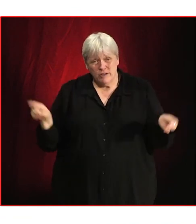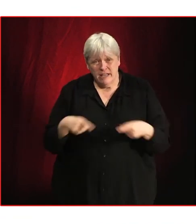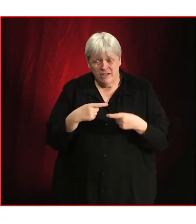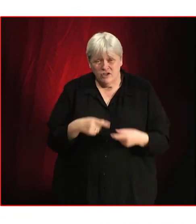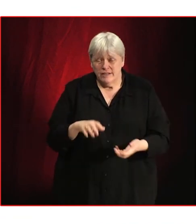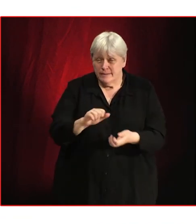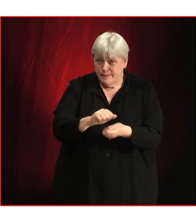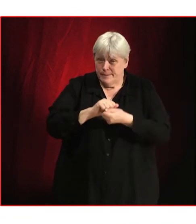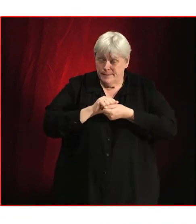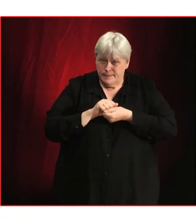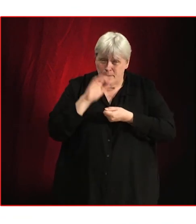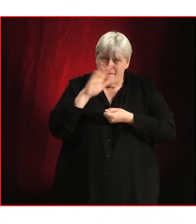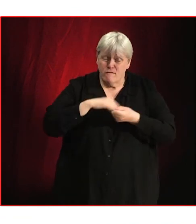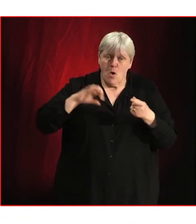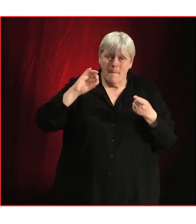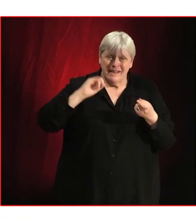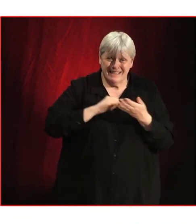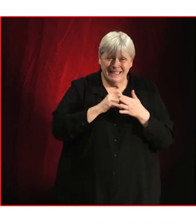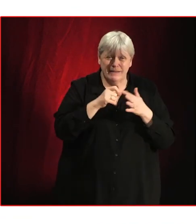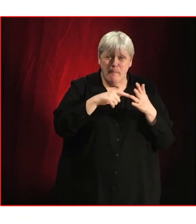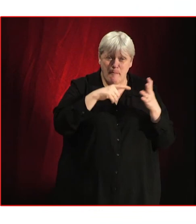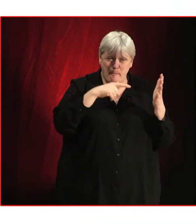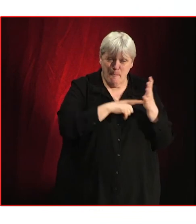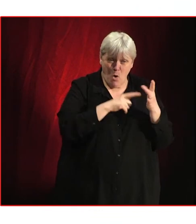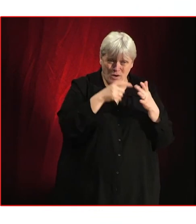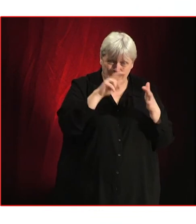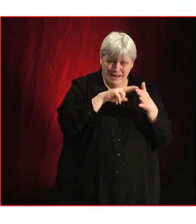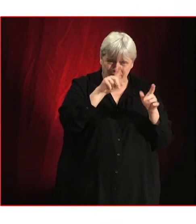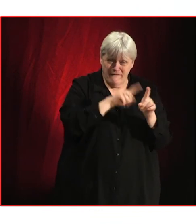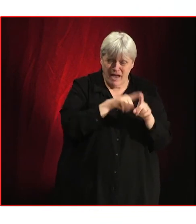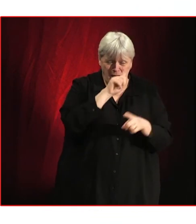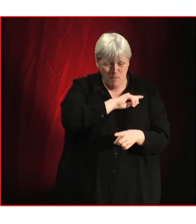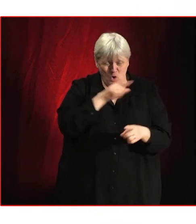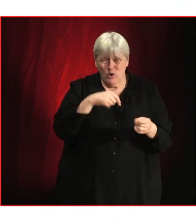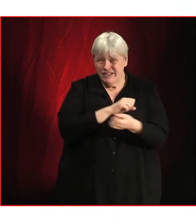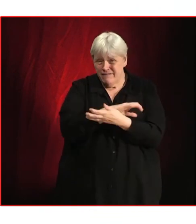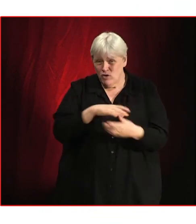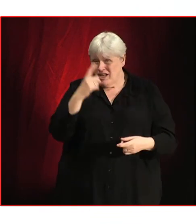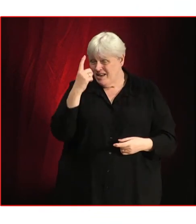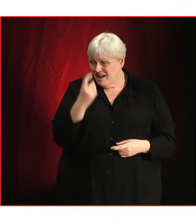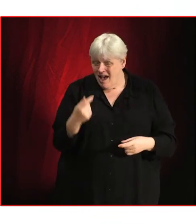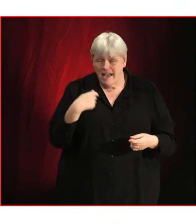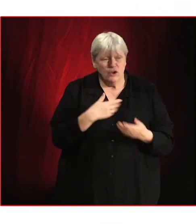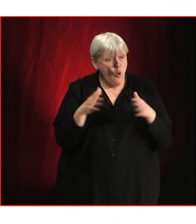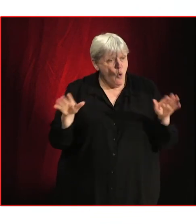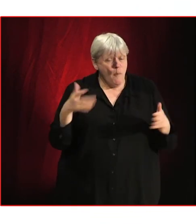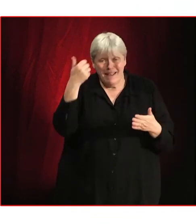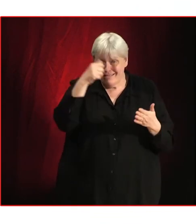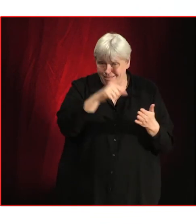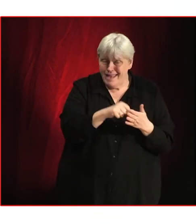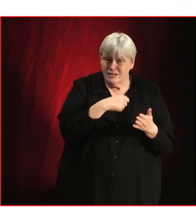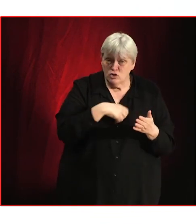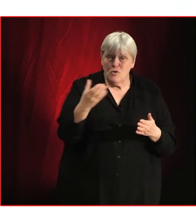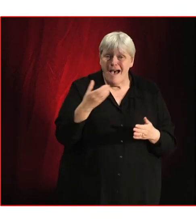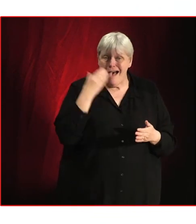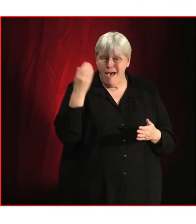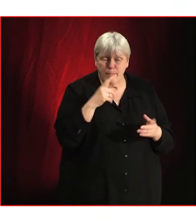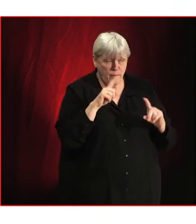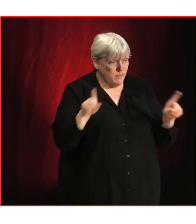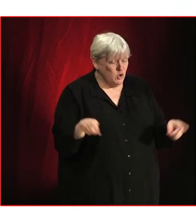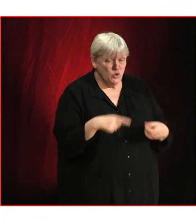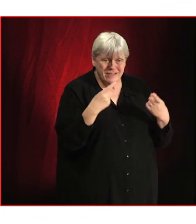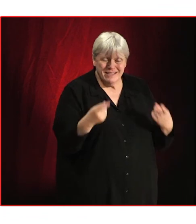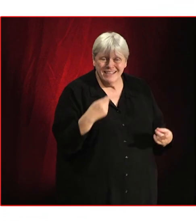from Spotify due to the streaming services option for free listening. In an open letter to Apple Music asking them to reconsider paying